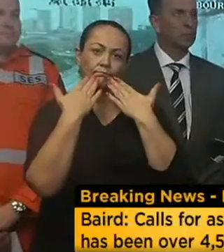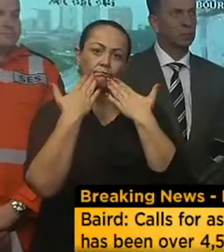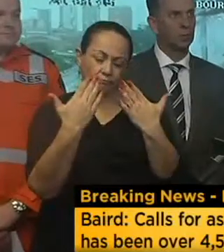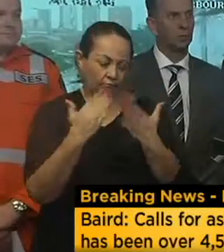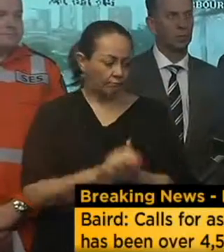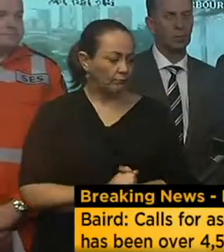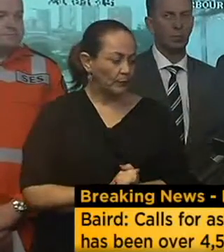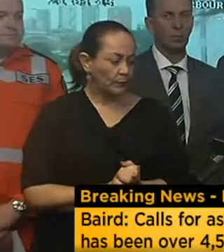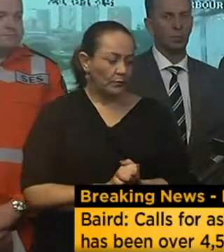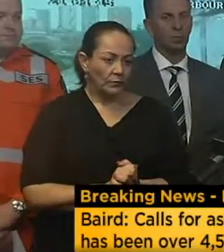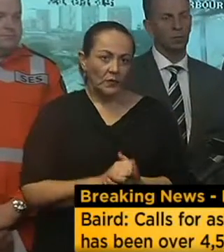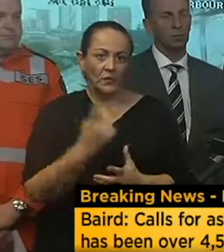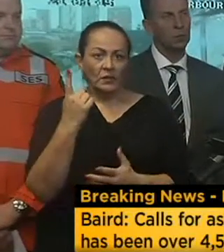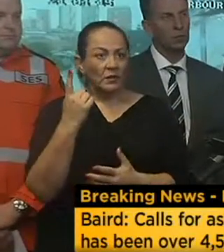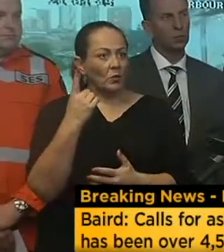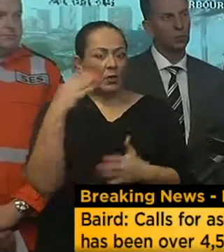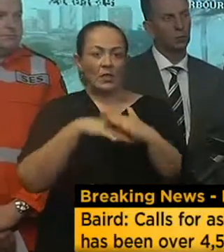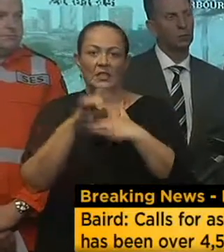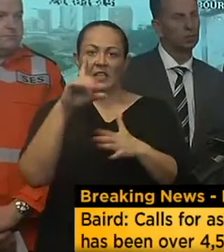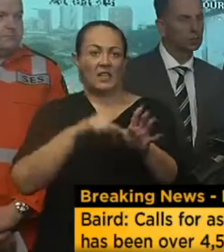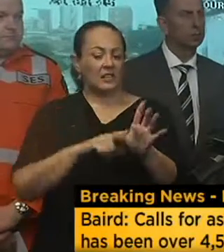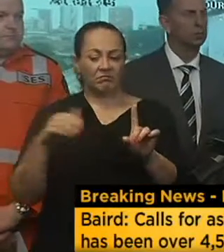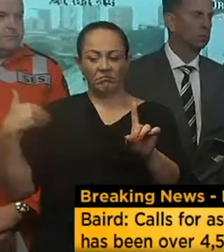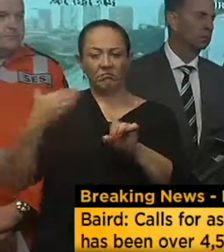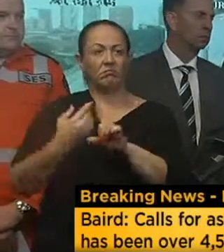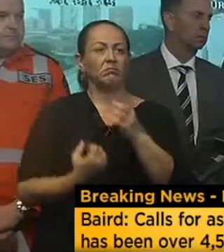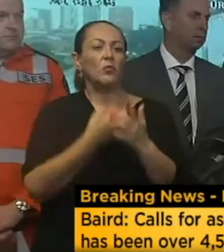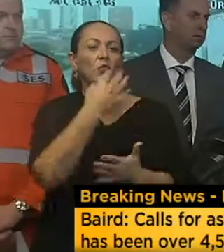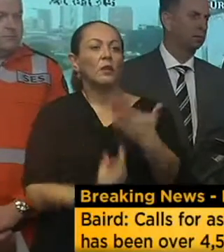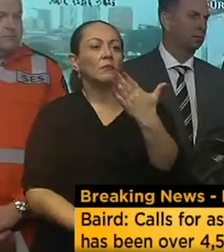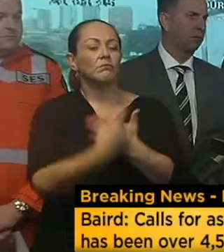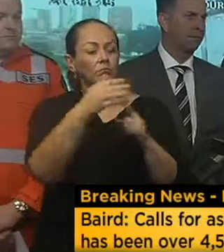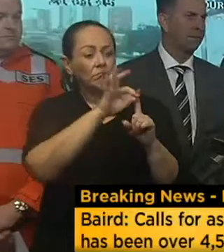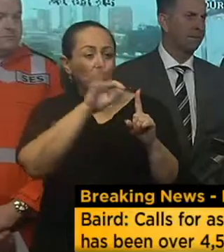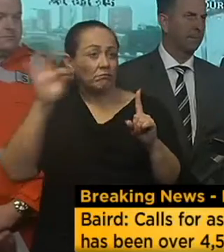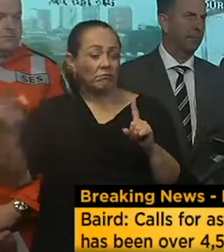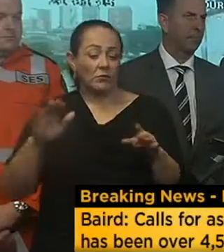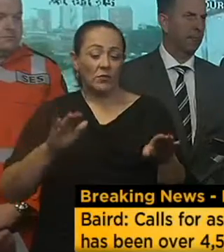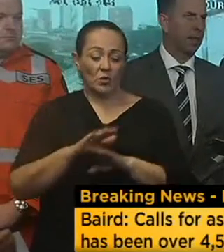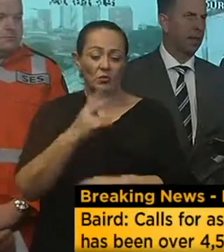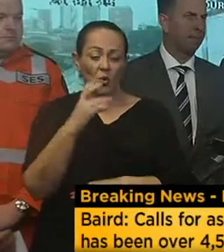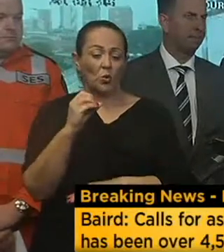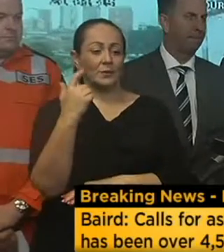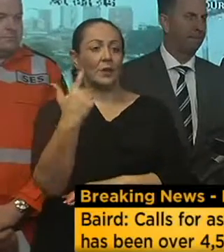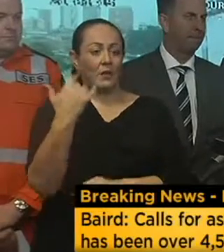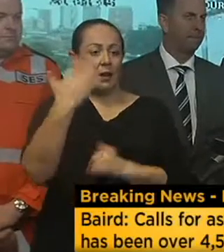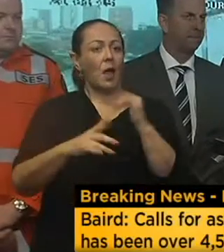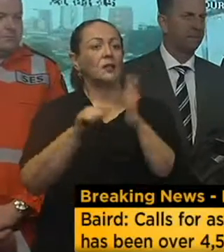is a one in a decade storm, the likes of which we have not really seen since 2007.